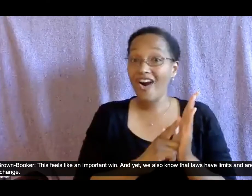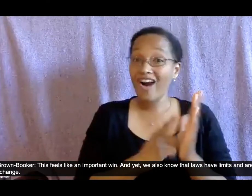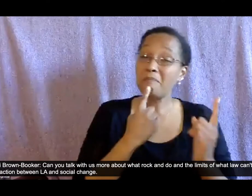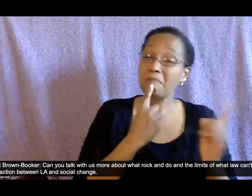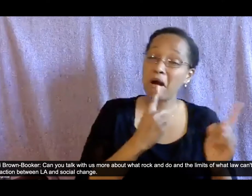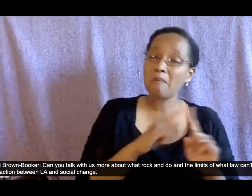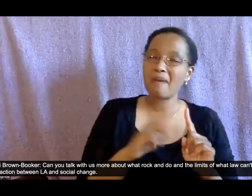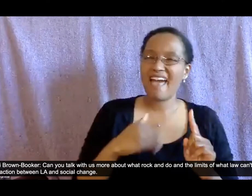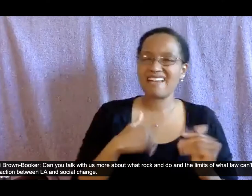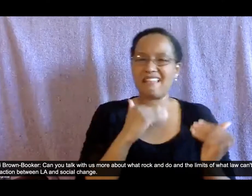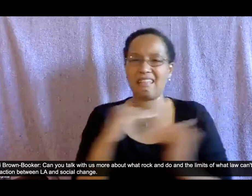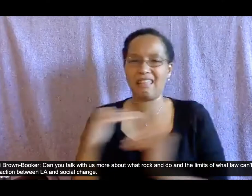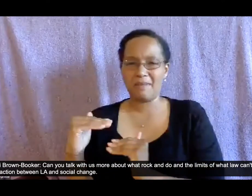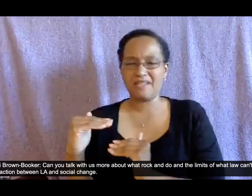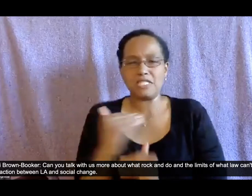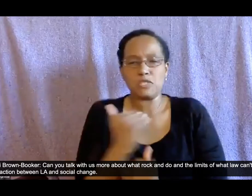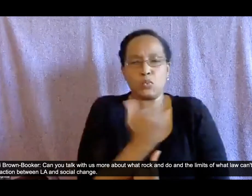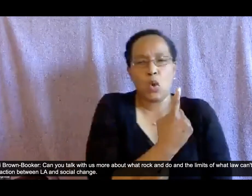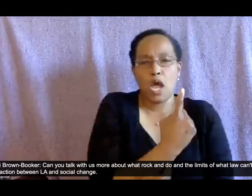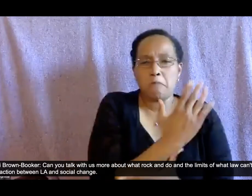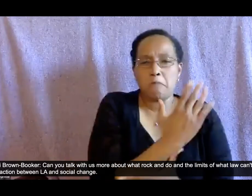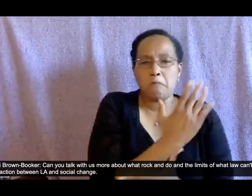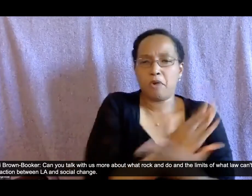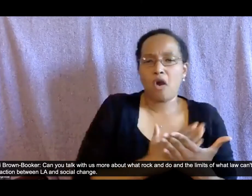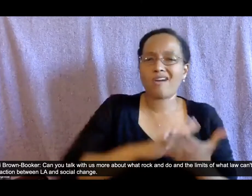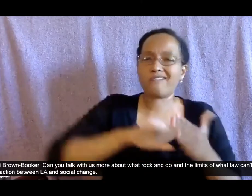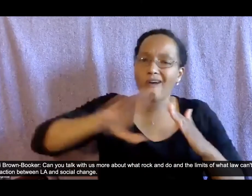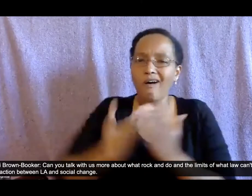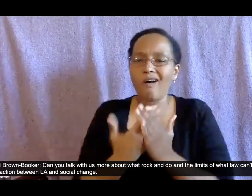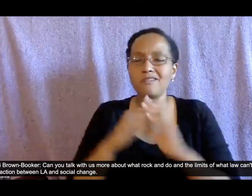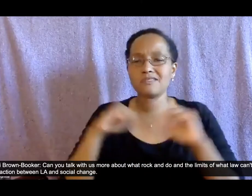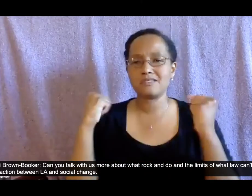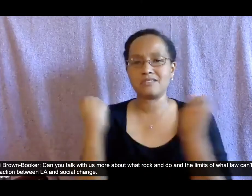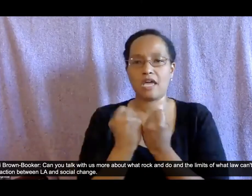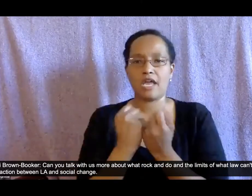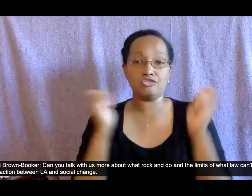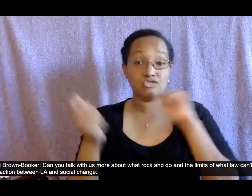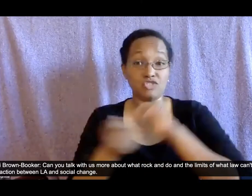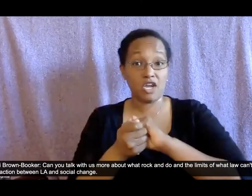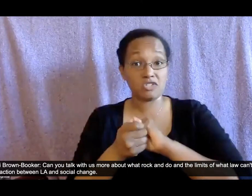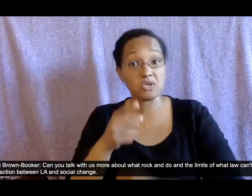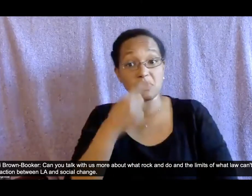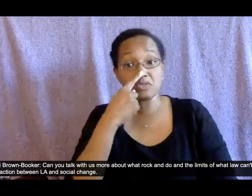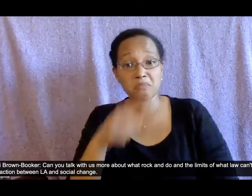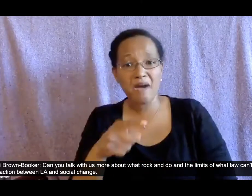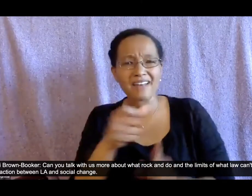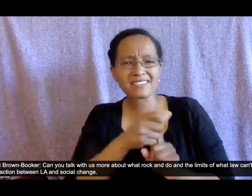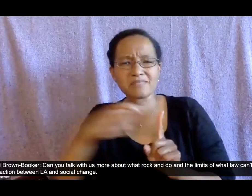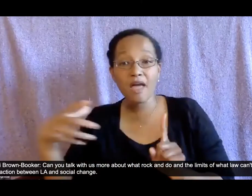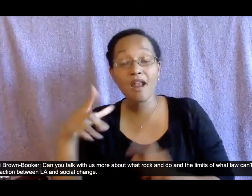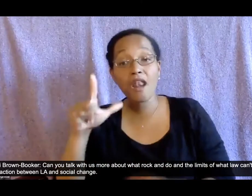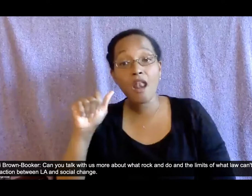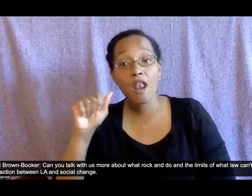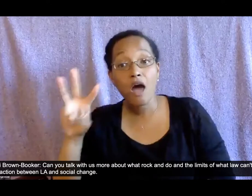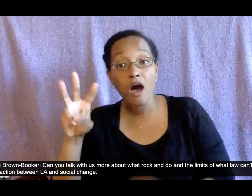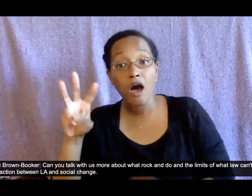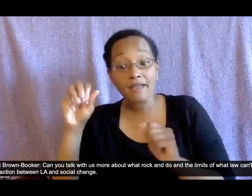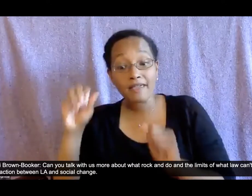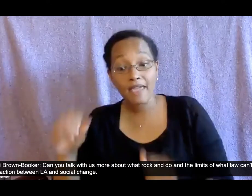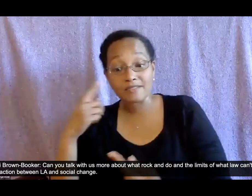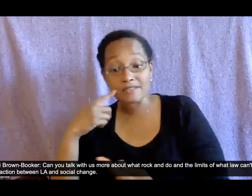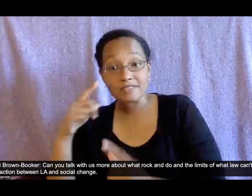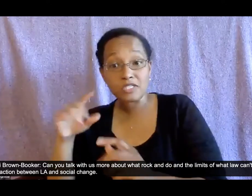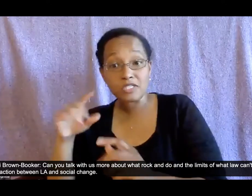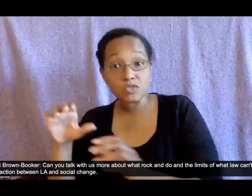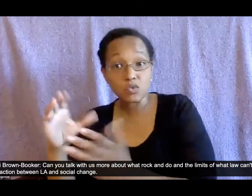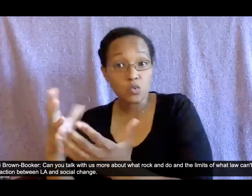can you talk with us more about what law can do and the limits of what law can't do what is the interaction